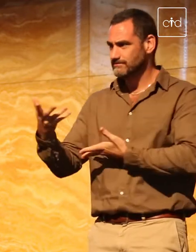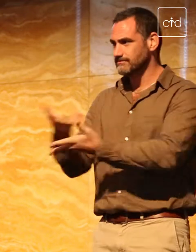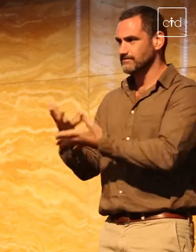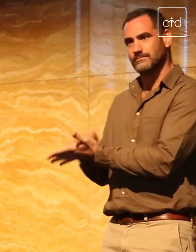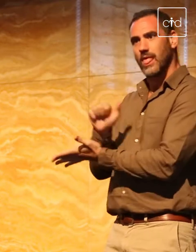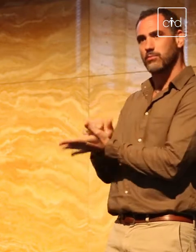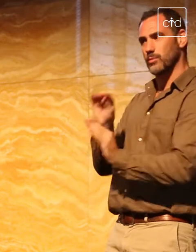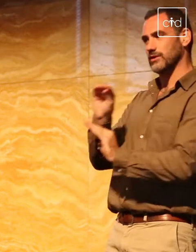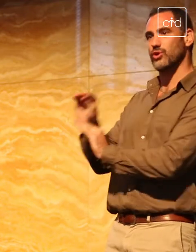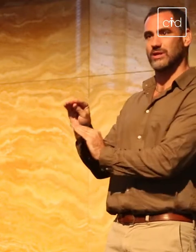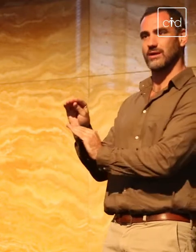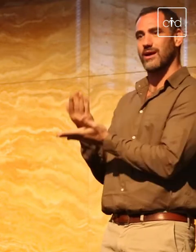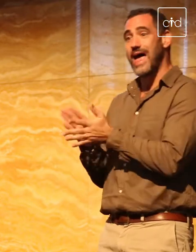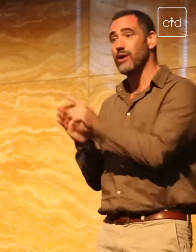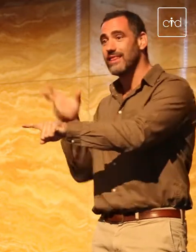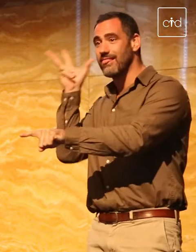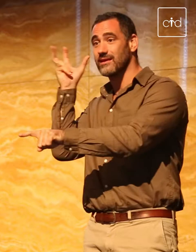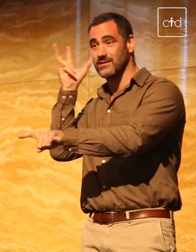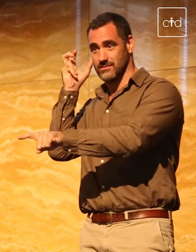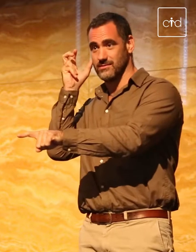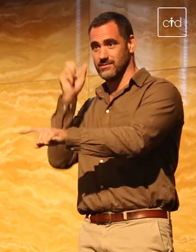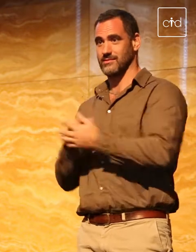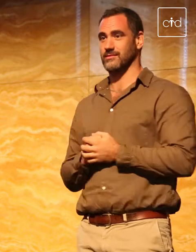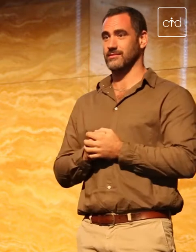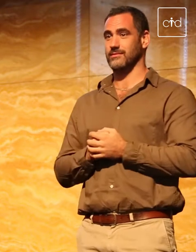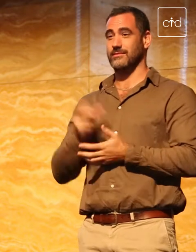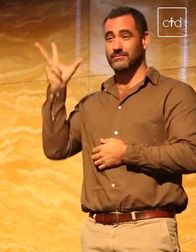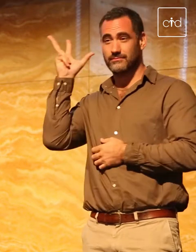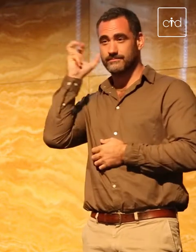And I think listening is part of the key. Part of the key.